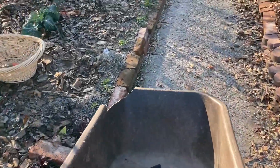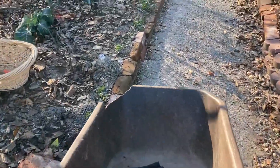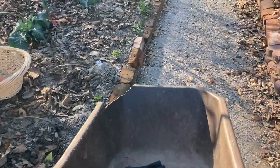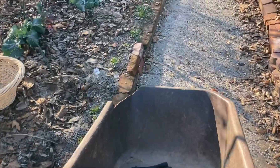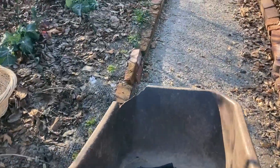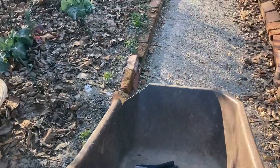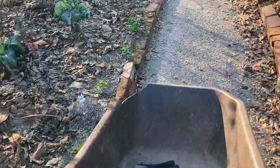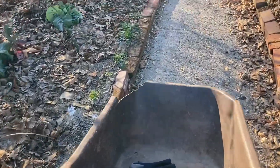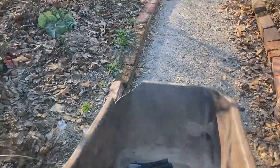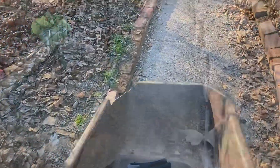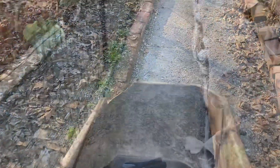tasks